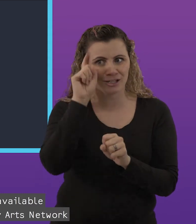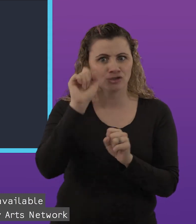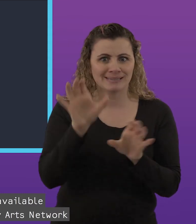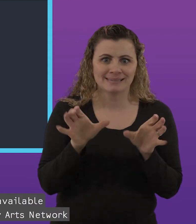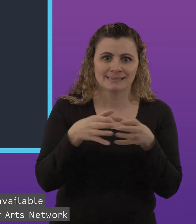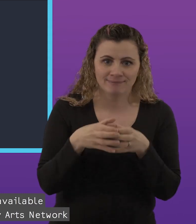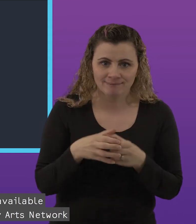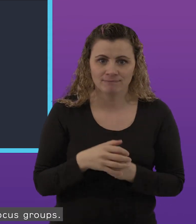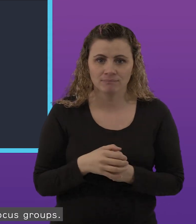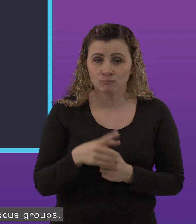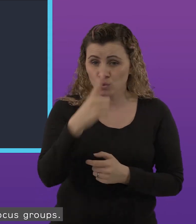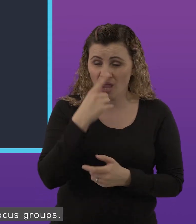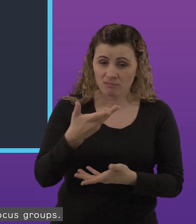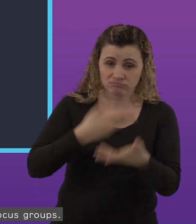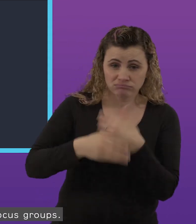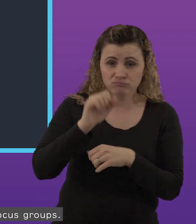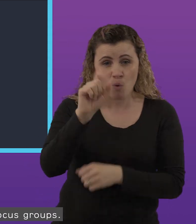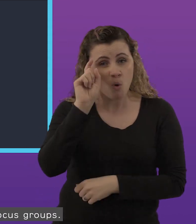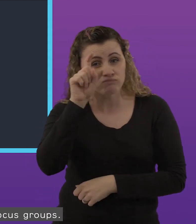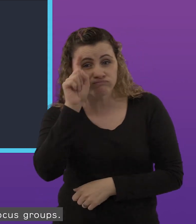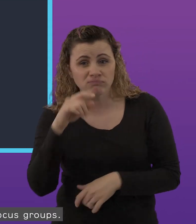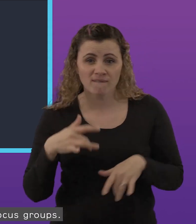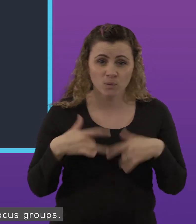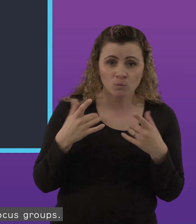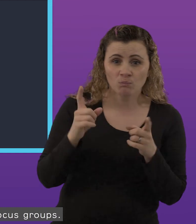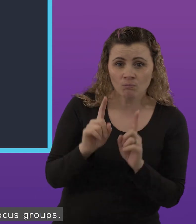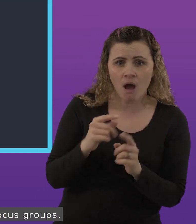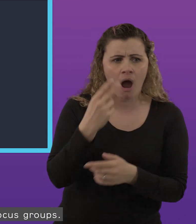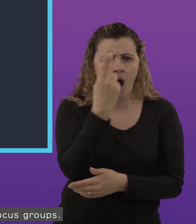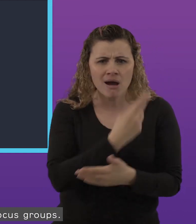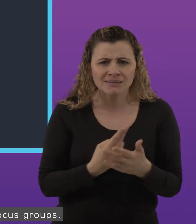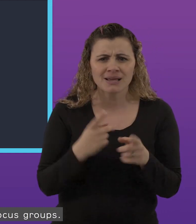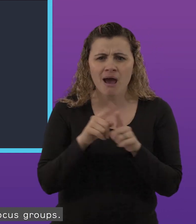Disability Arts Network meetings, or join one of the focus groups.